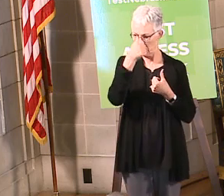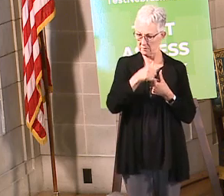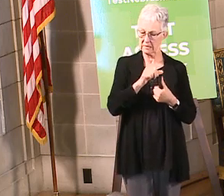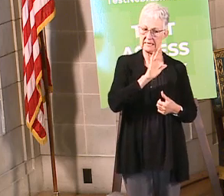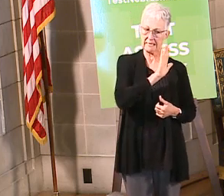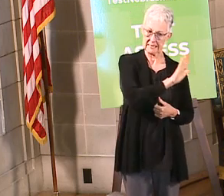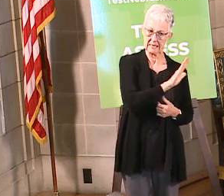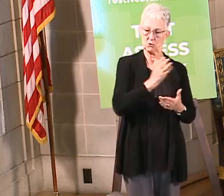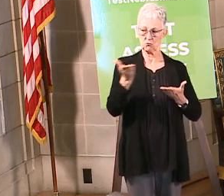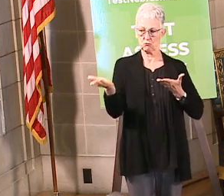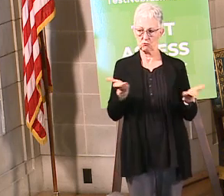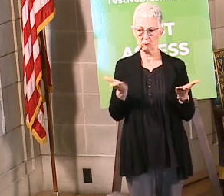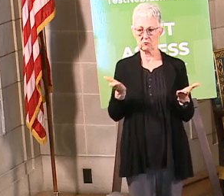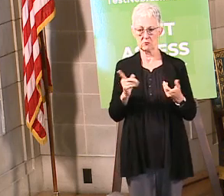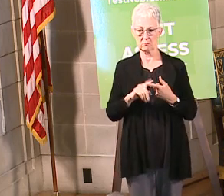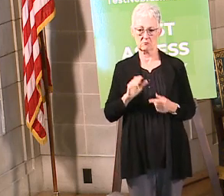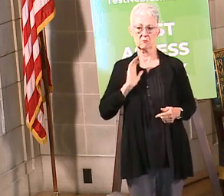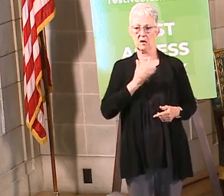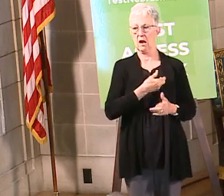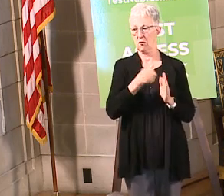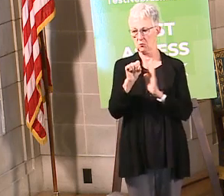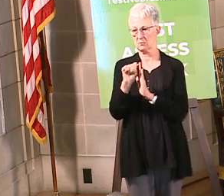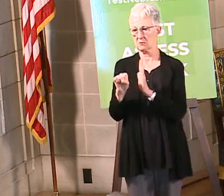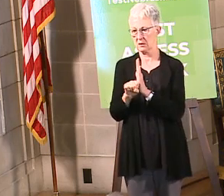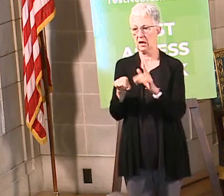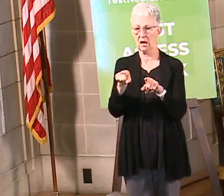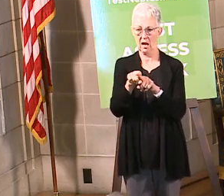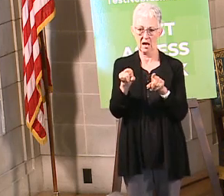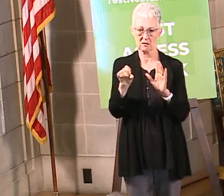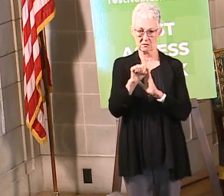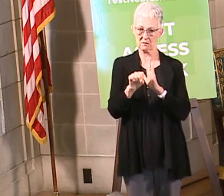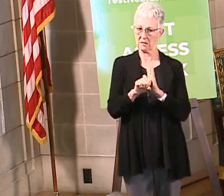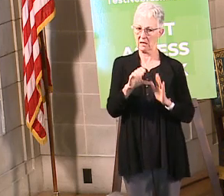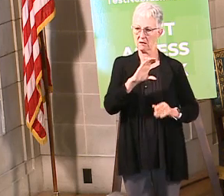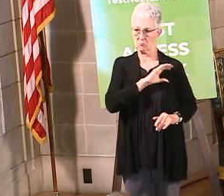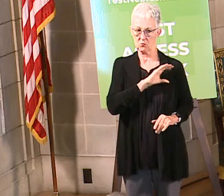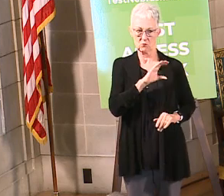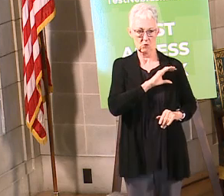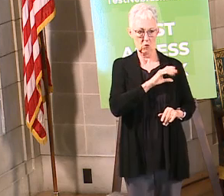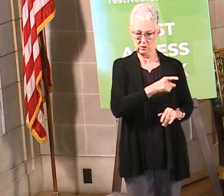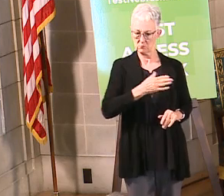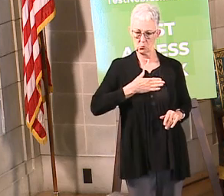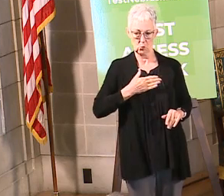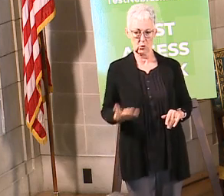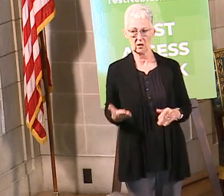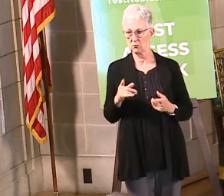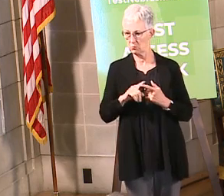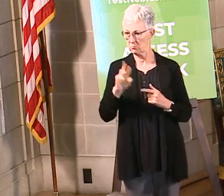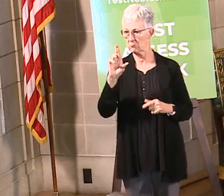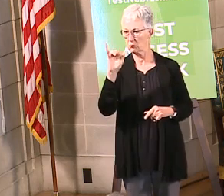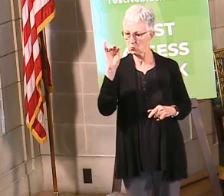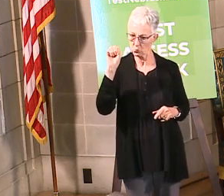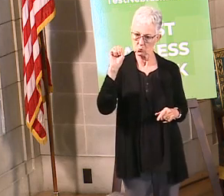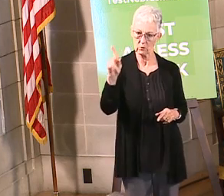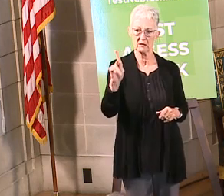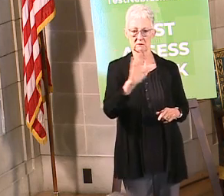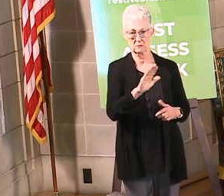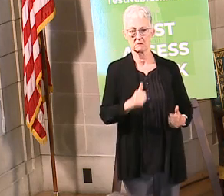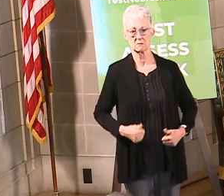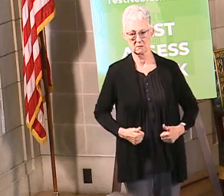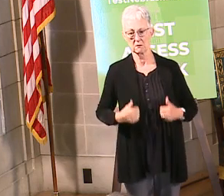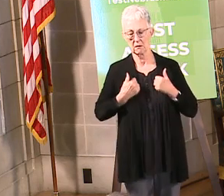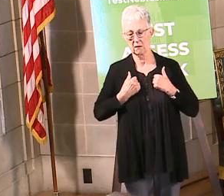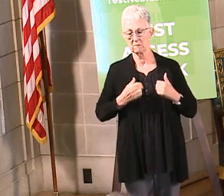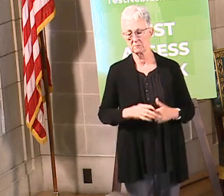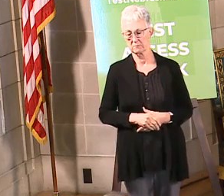for the proclamation this week for National Police Week in continuing to support law enforcement in this way. Our troopers